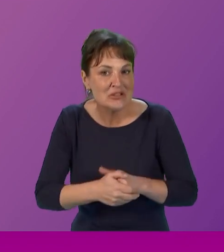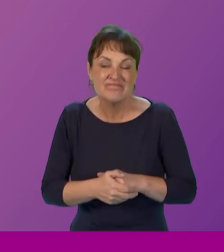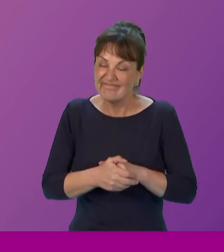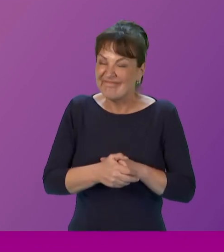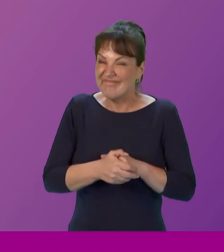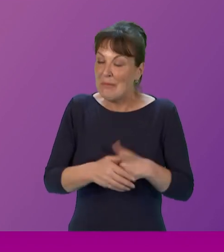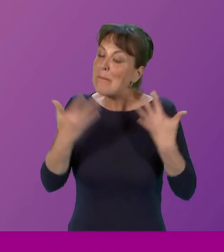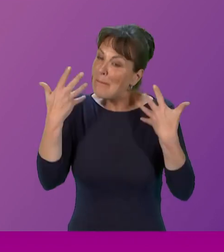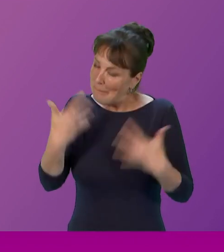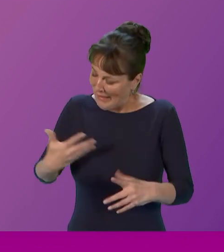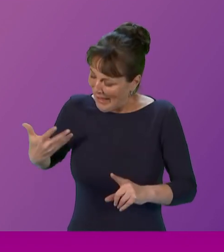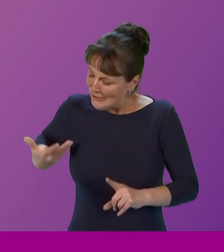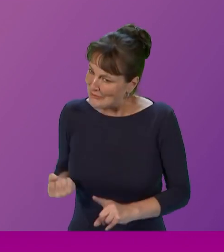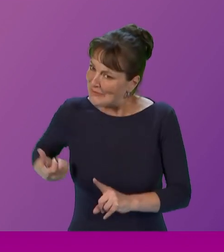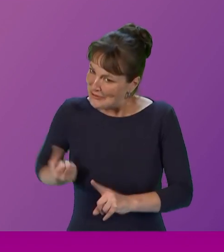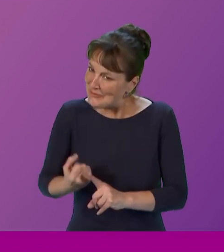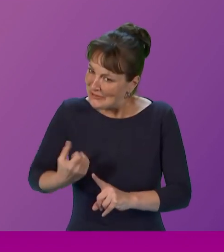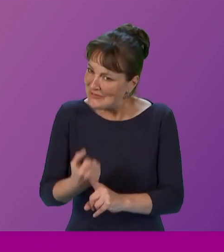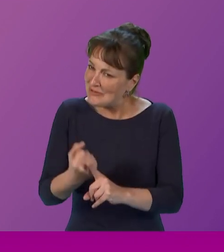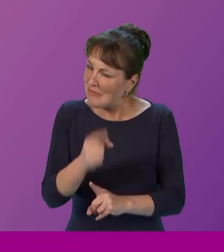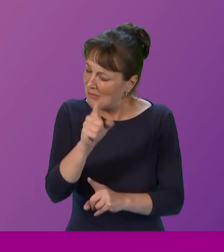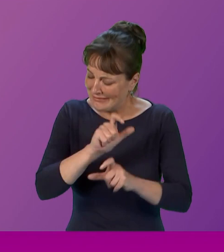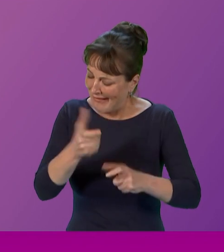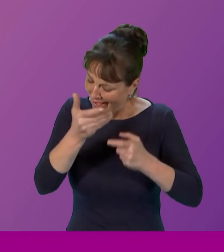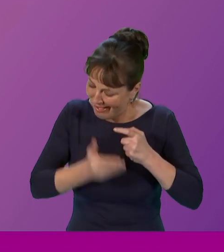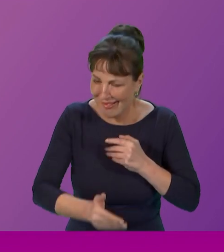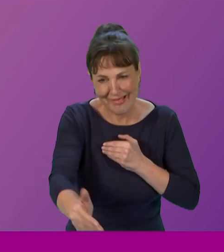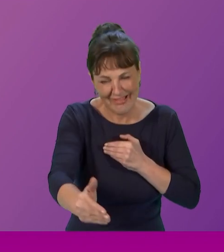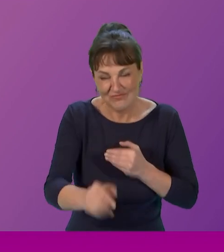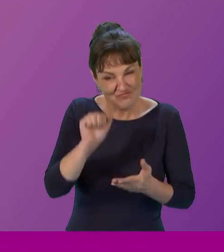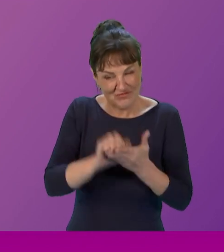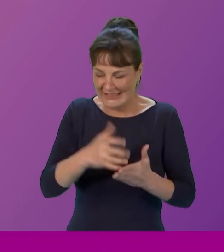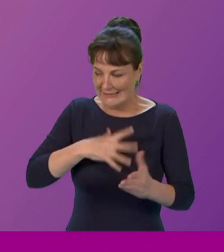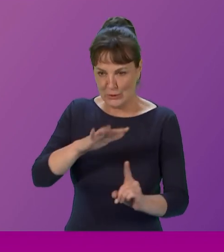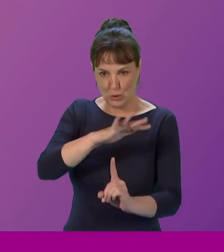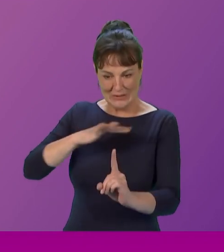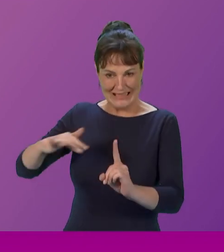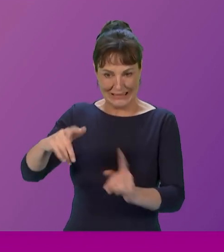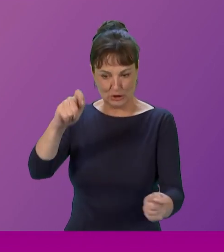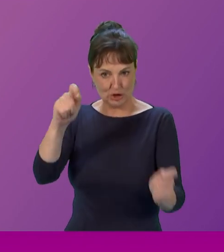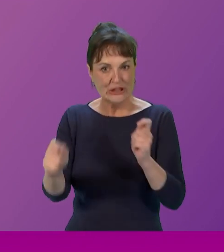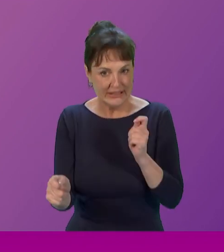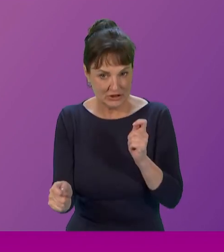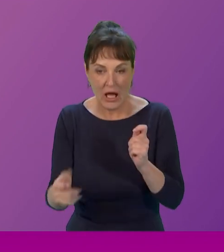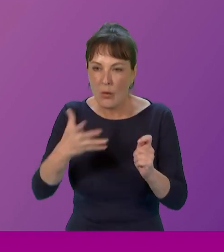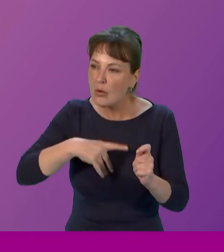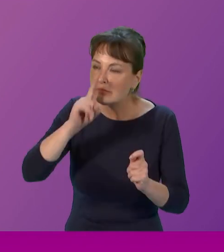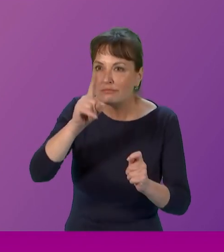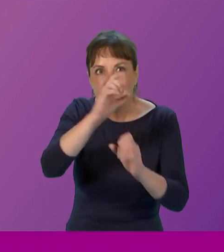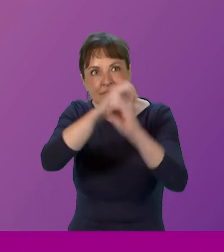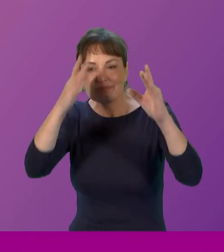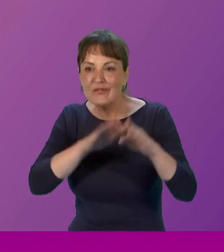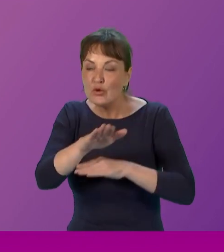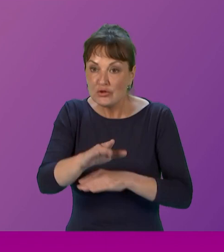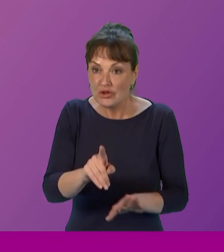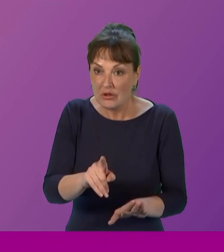And it is about societal change. What I'd like to see in the future is actually where we actually don't have to sit down here and have these